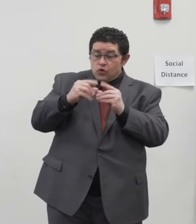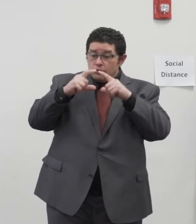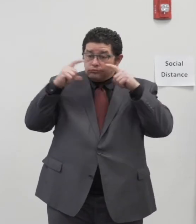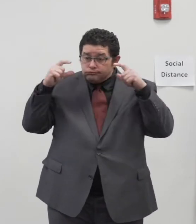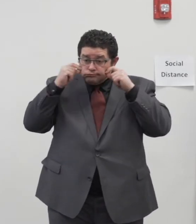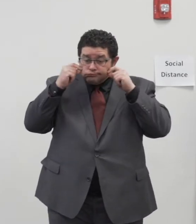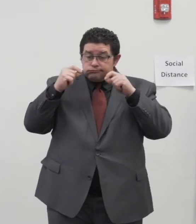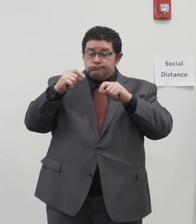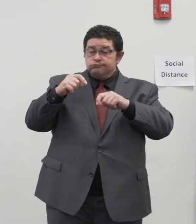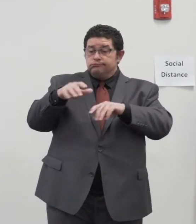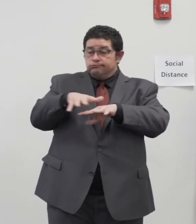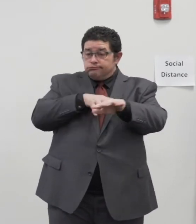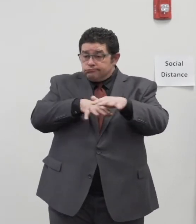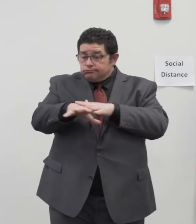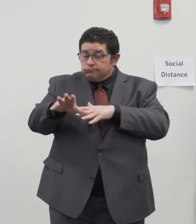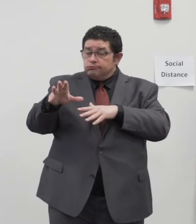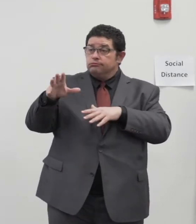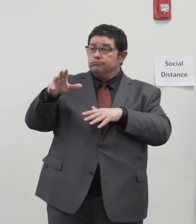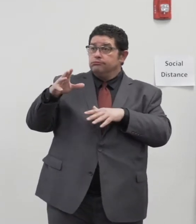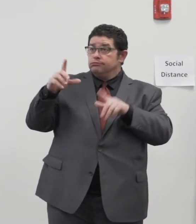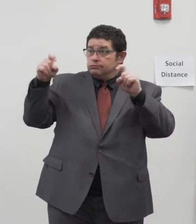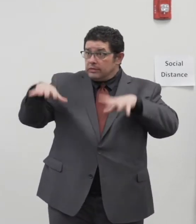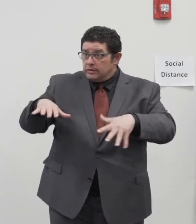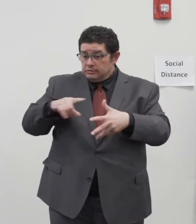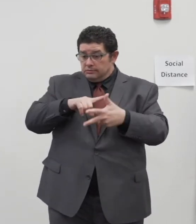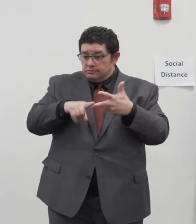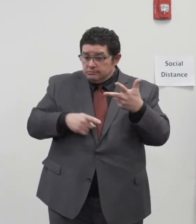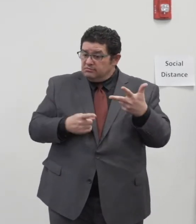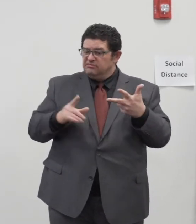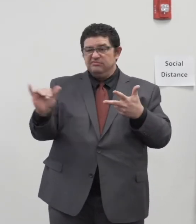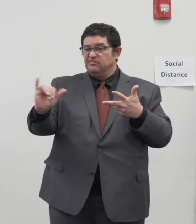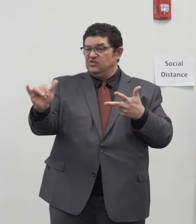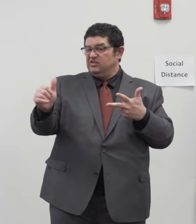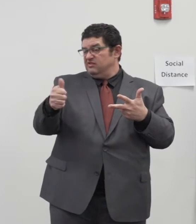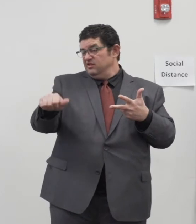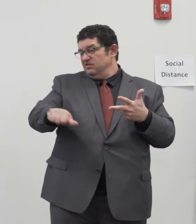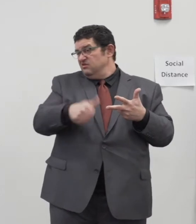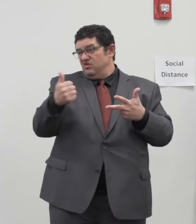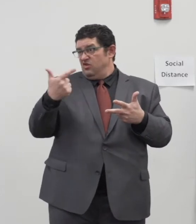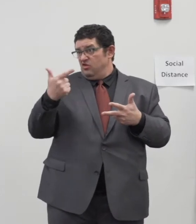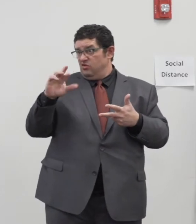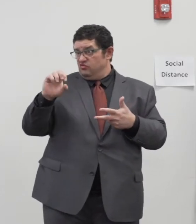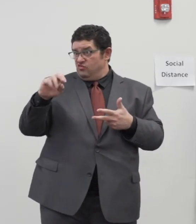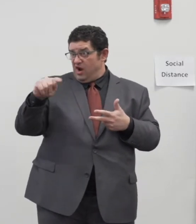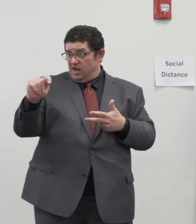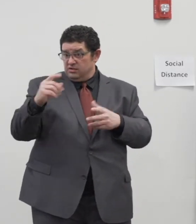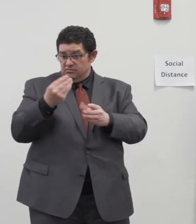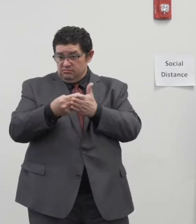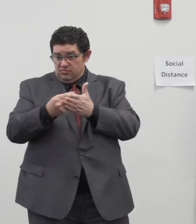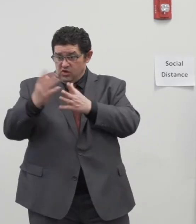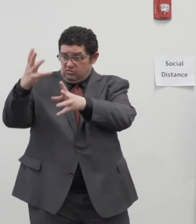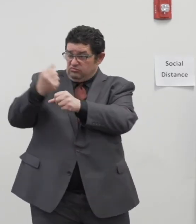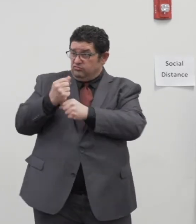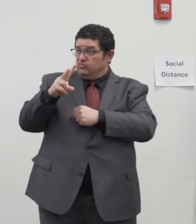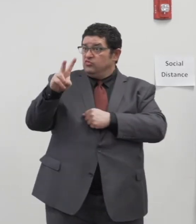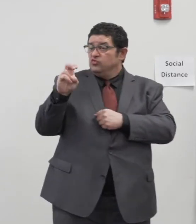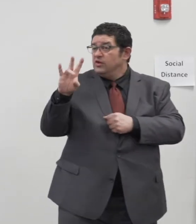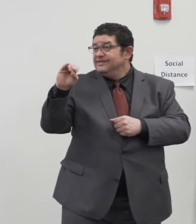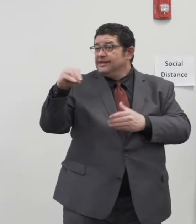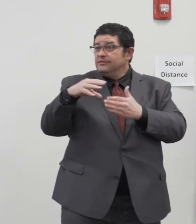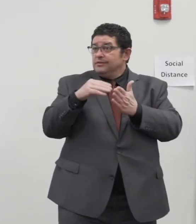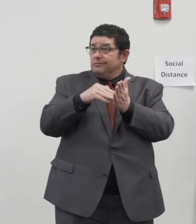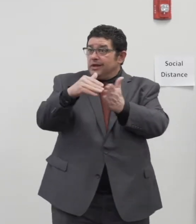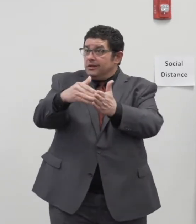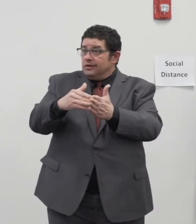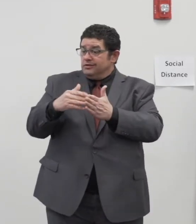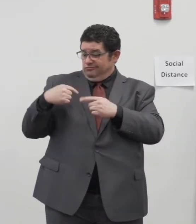crisis, to be able to move quickly. This is just like any other grant. We've appropriated $270 million worth of grants over the